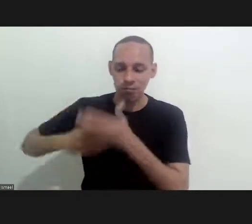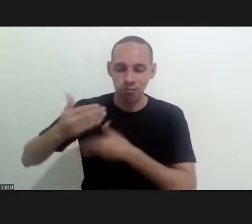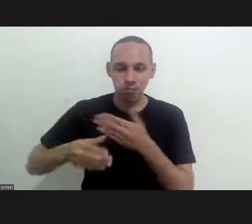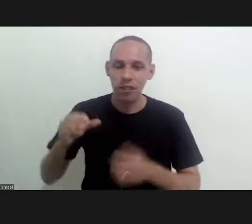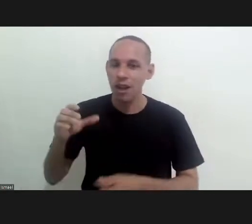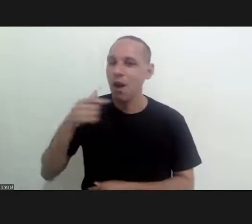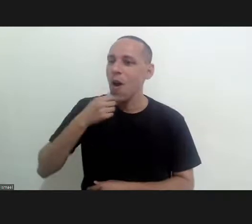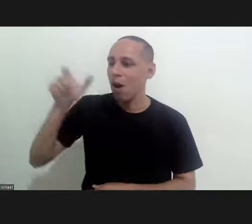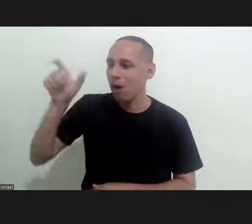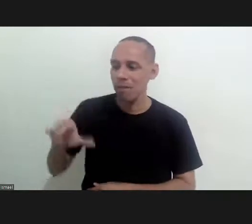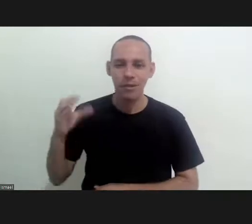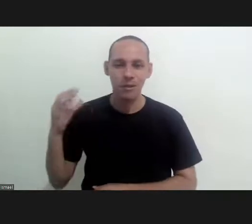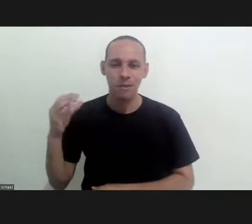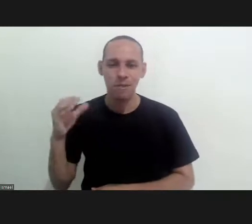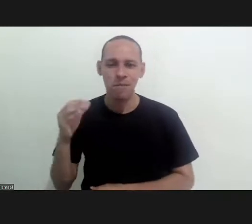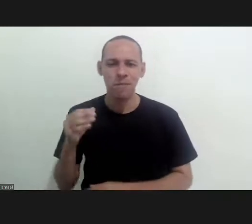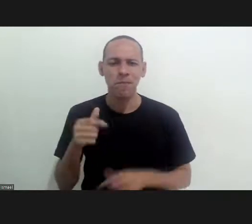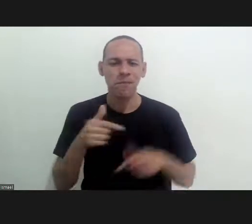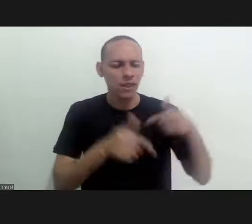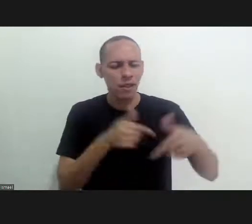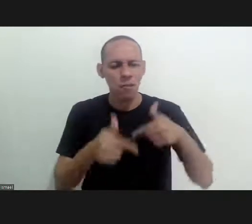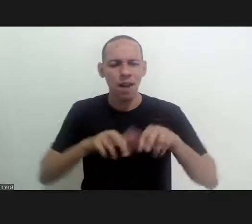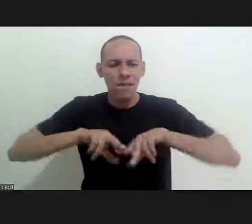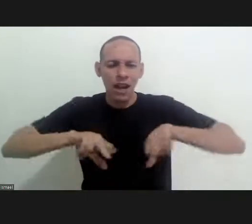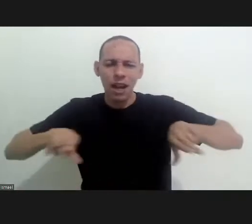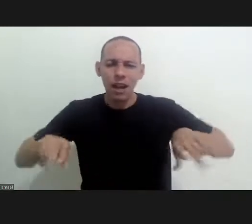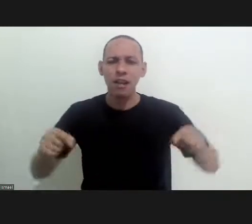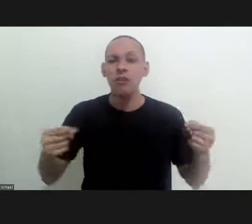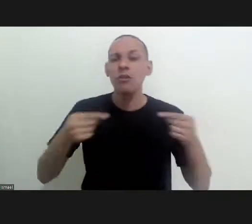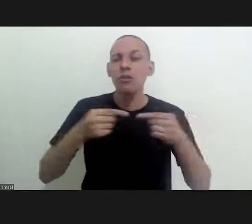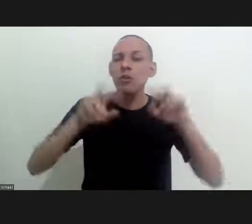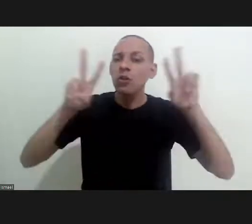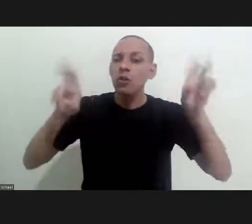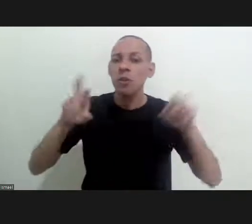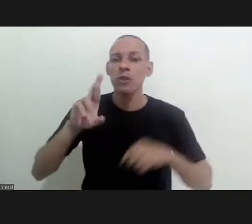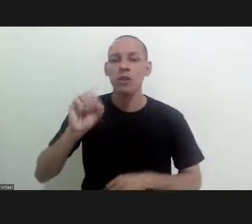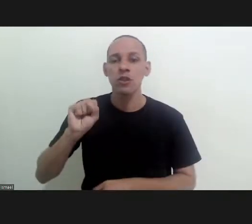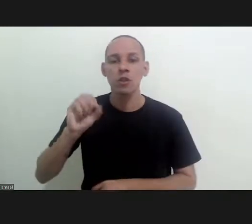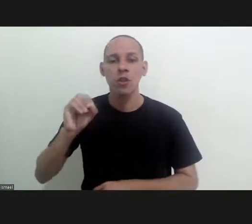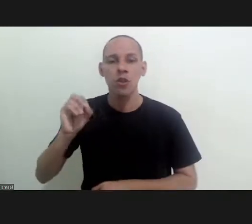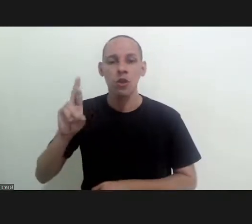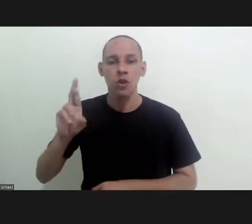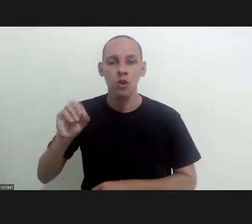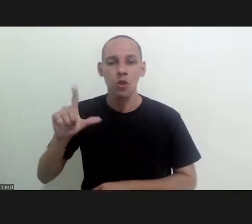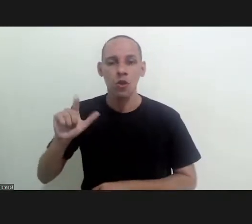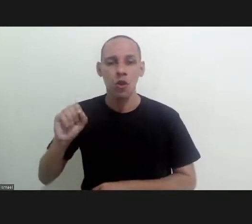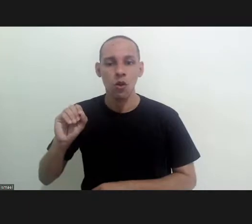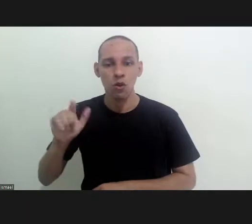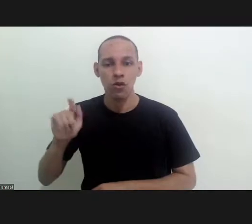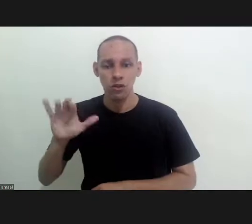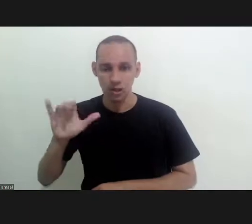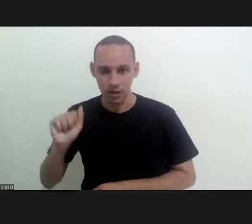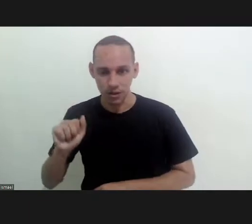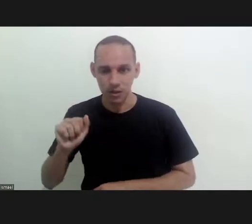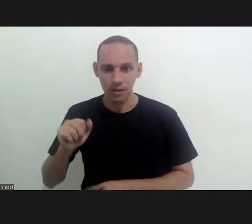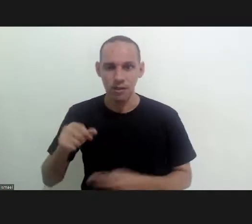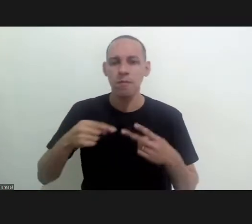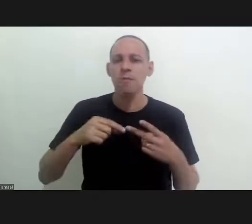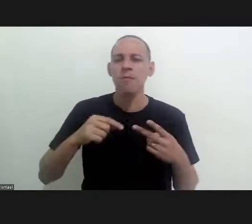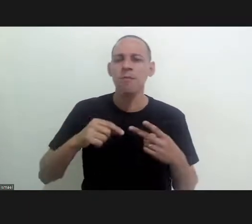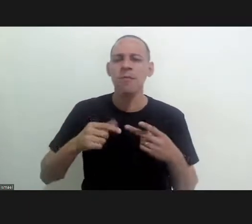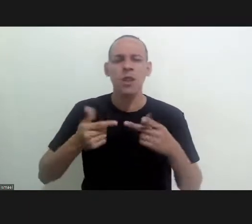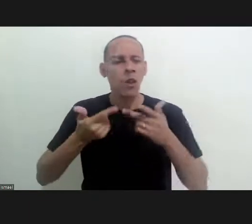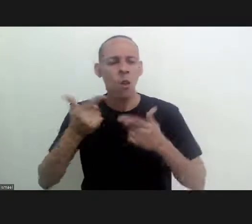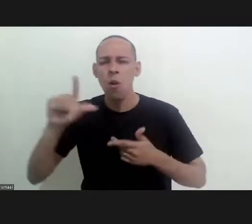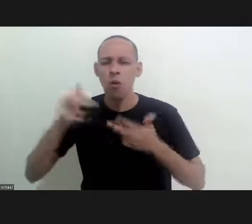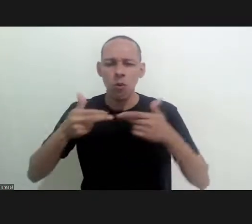the scientists coordinated a series of activities on the astrology of Chagas disease and the fauna and